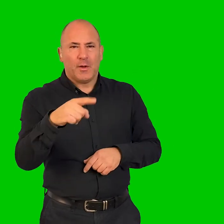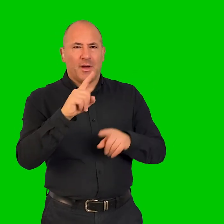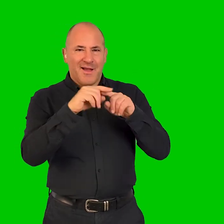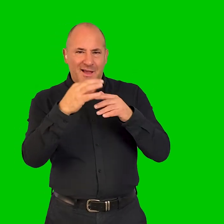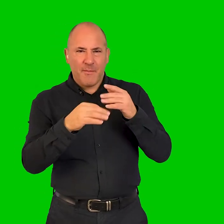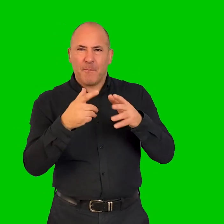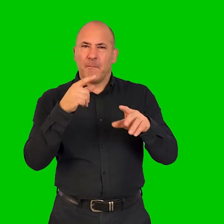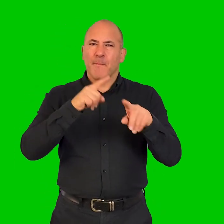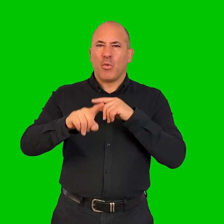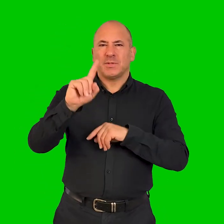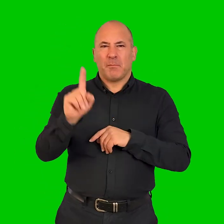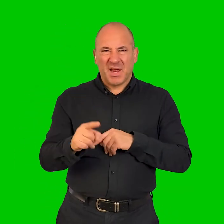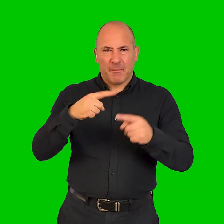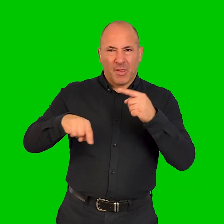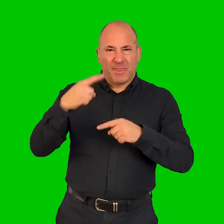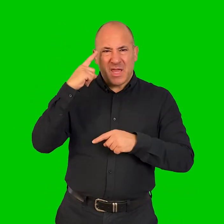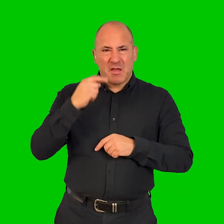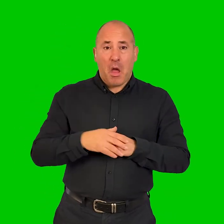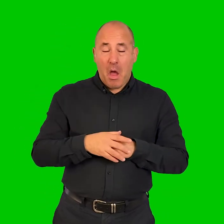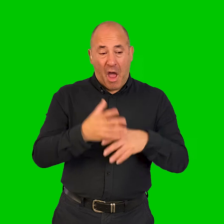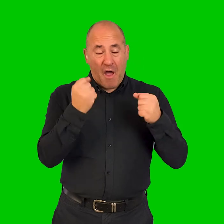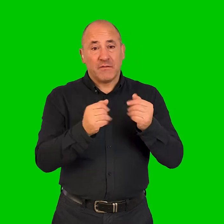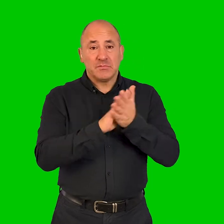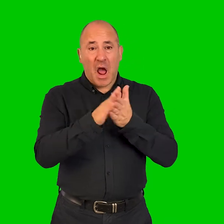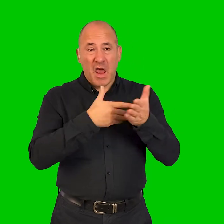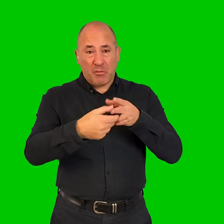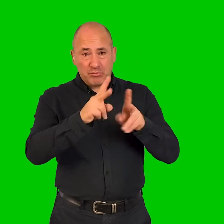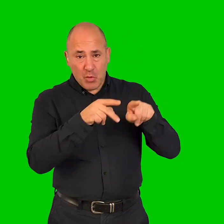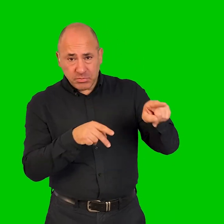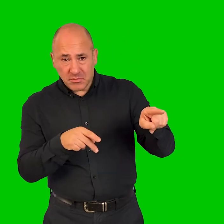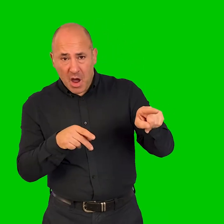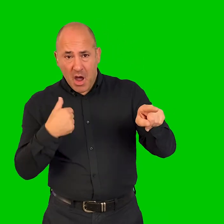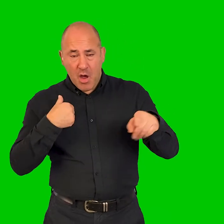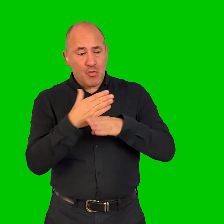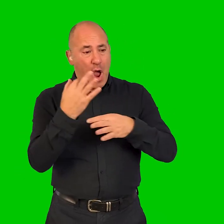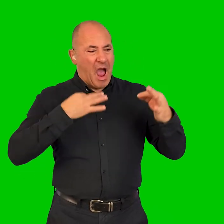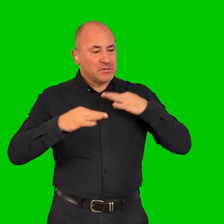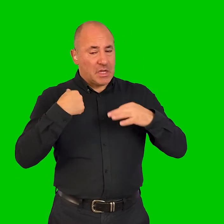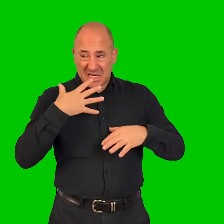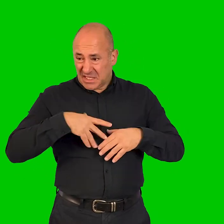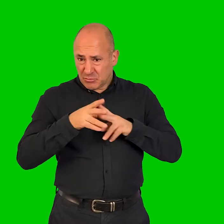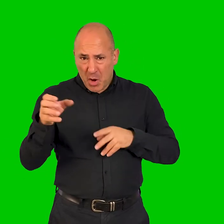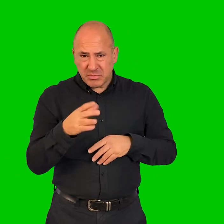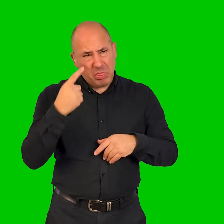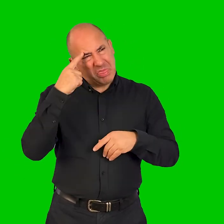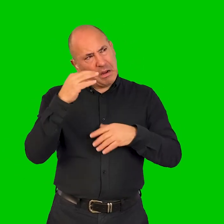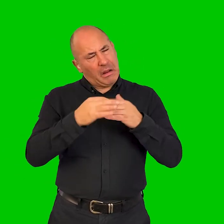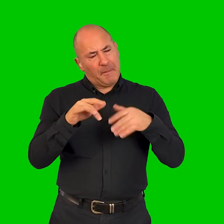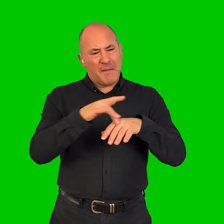but most people don't necessarily Yeah. think about whether there's going to be a staging language interpreter when